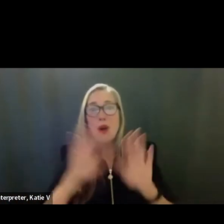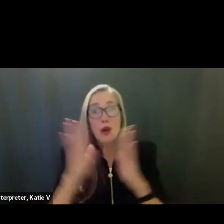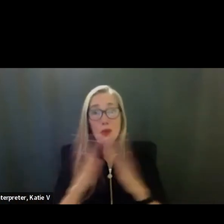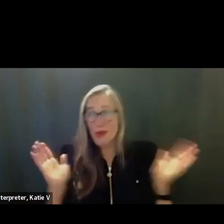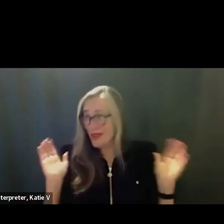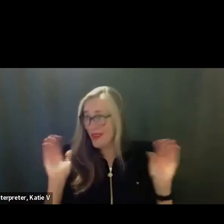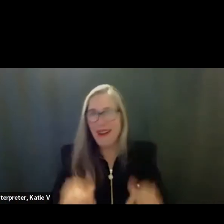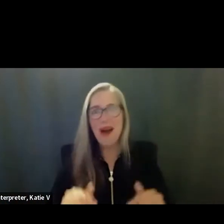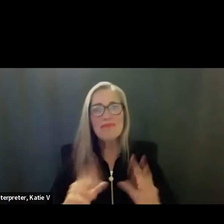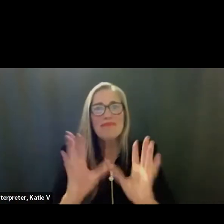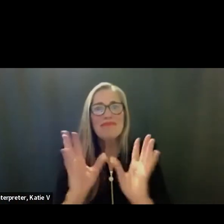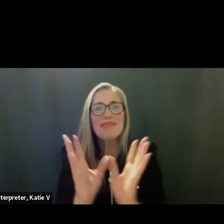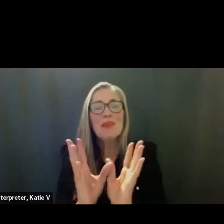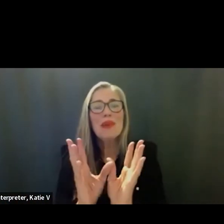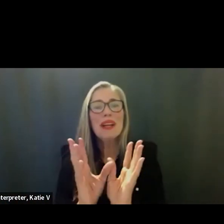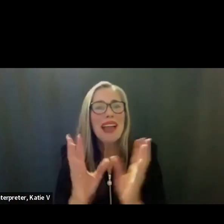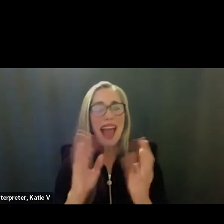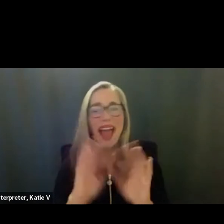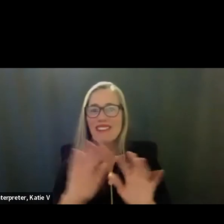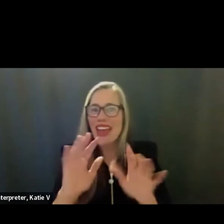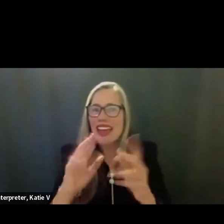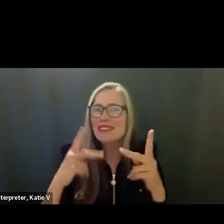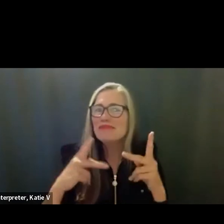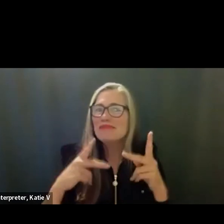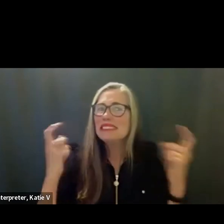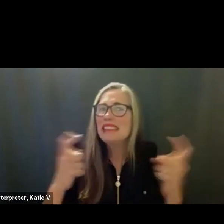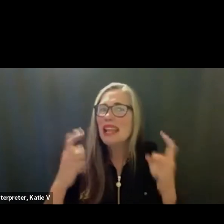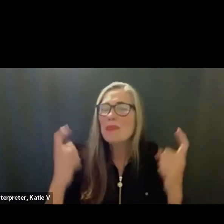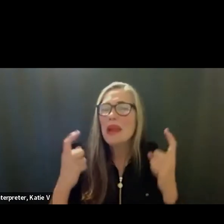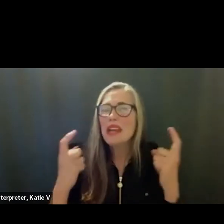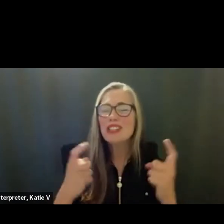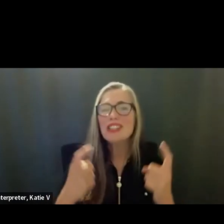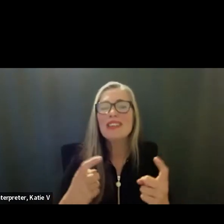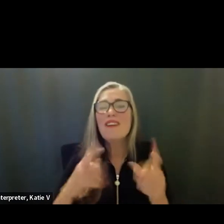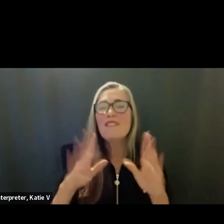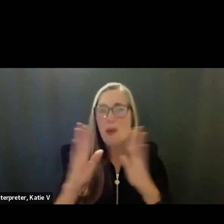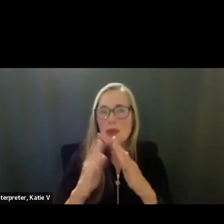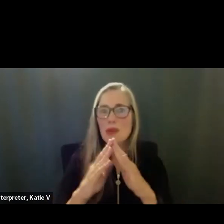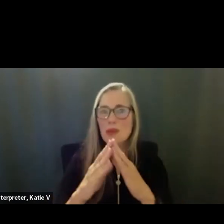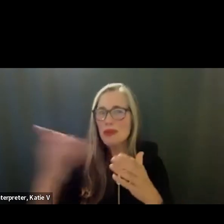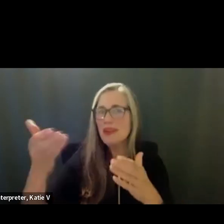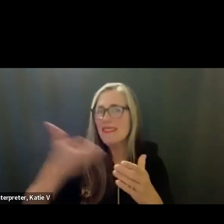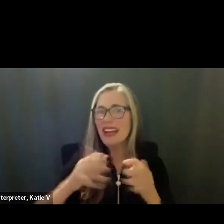you. And now we'll have some board comments and correspondence. I'll start with Ms. Capps. Am I right?